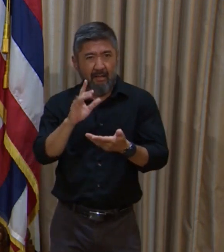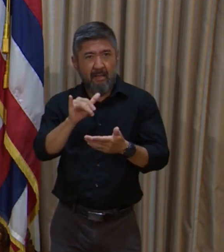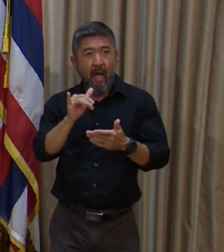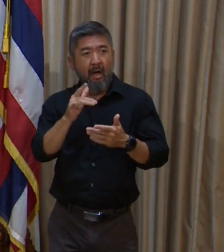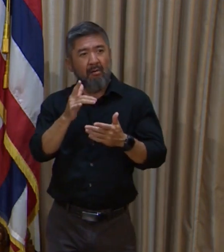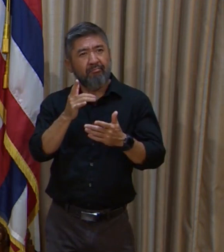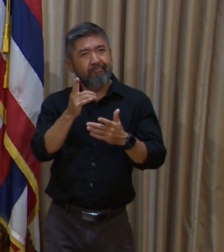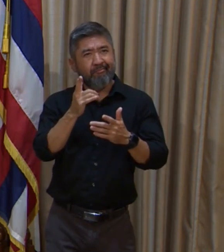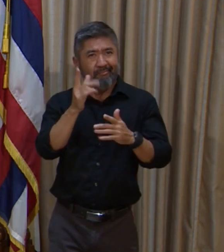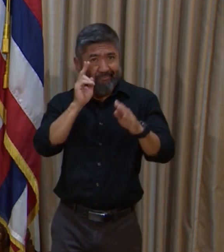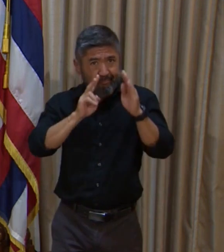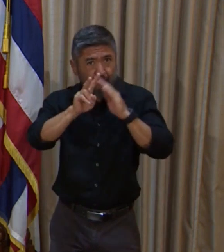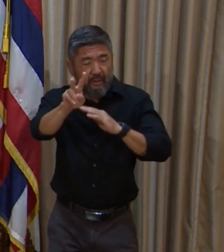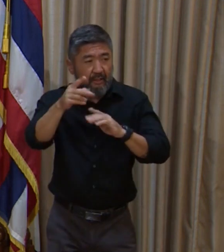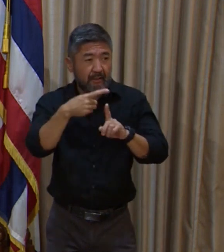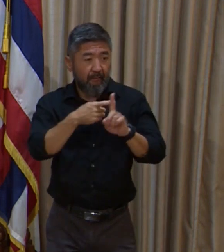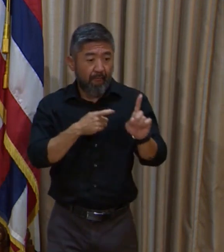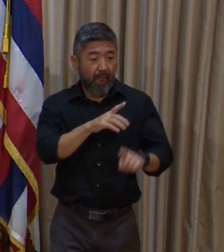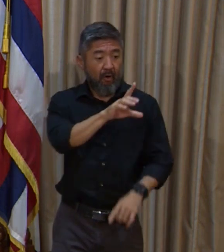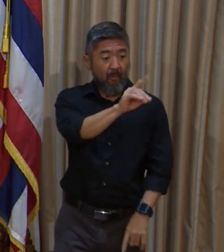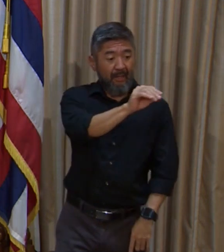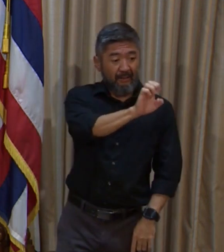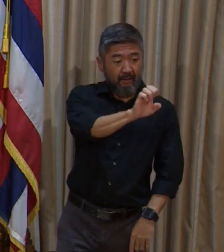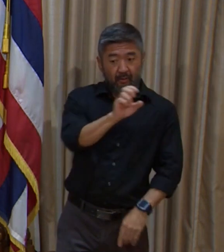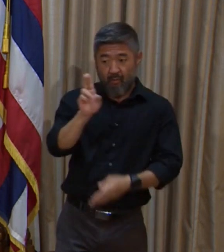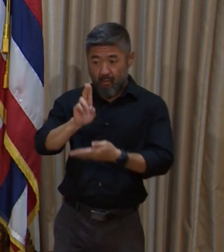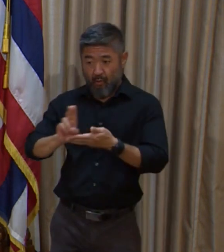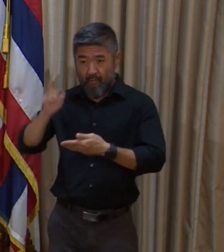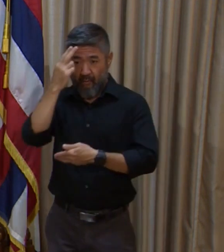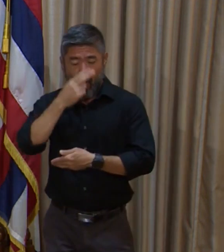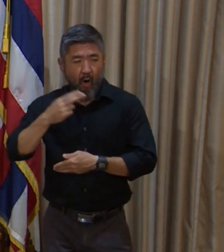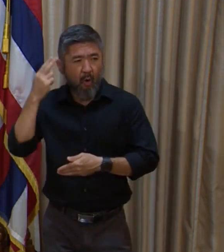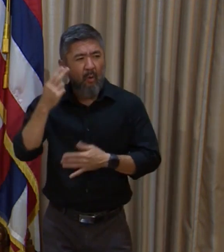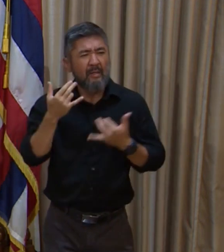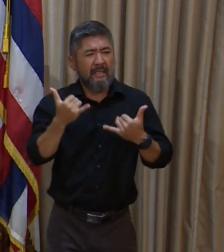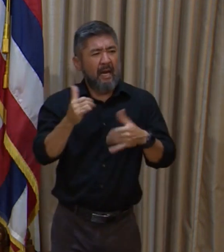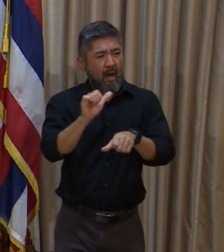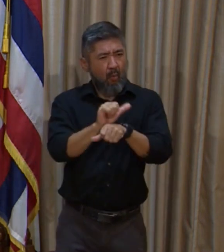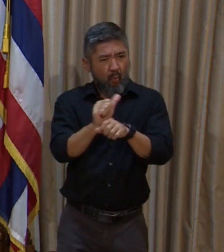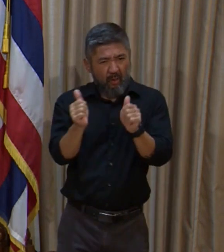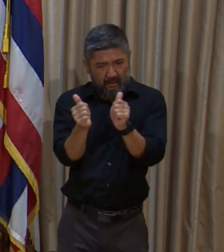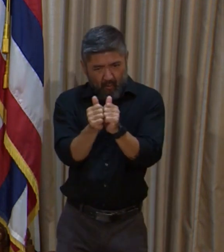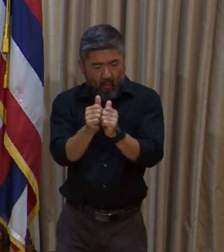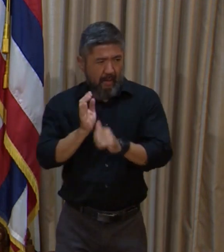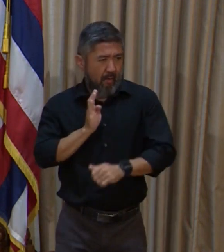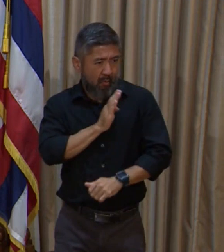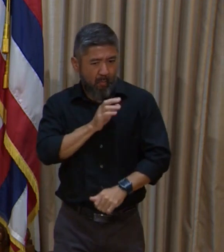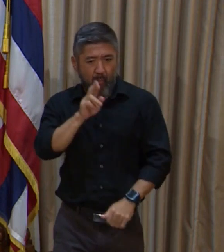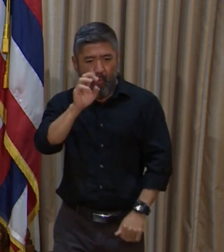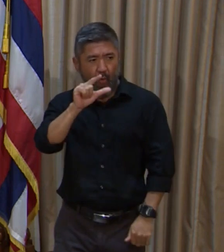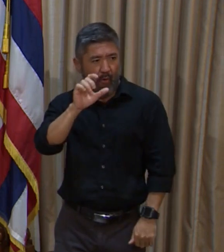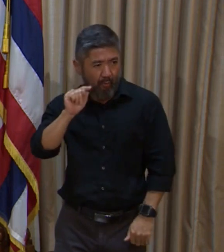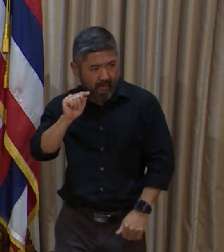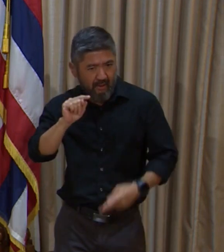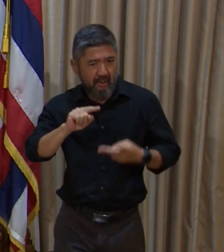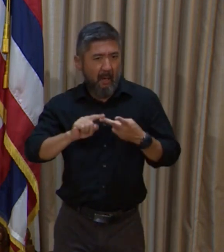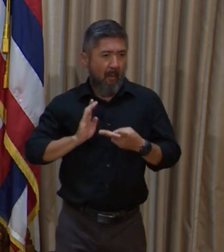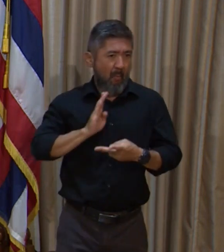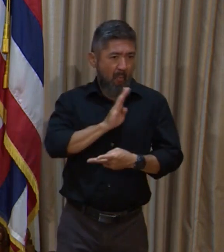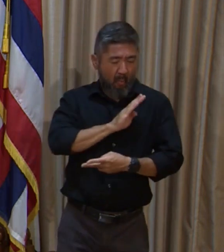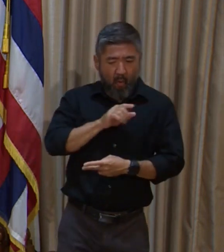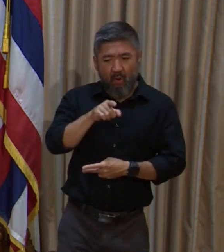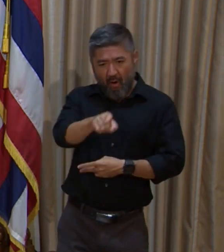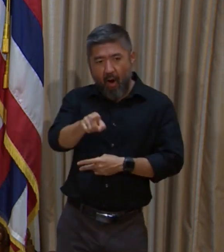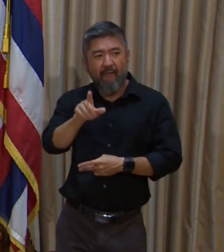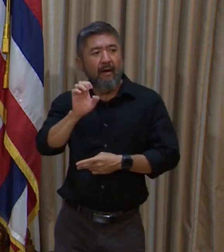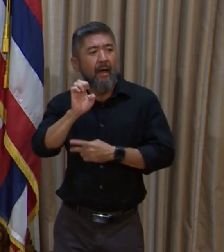Hawaii and the DOE is currently working with the Board of Regents and Board of Education on is already